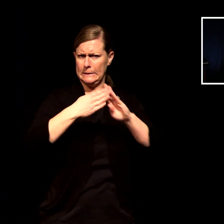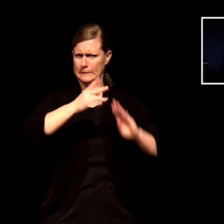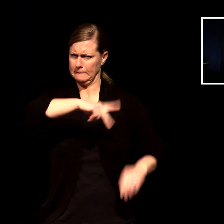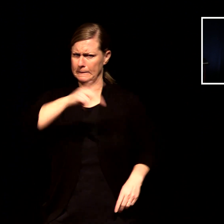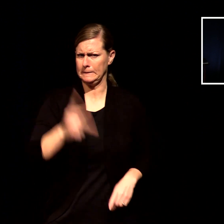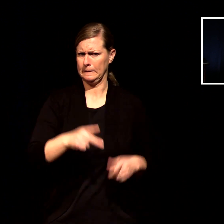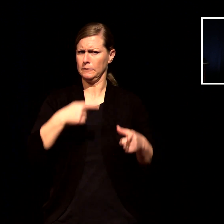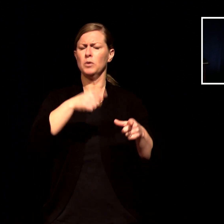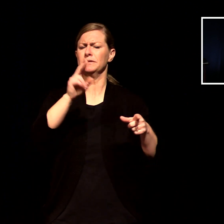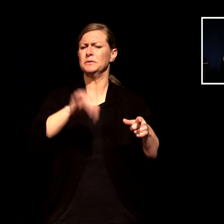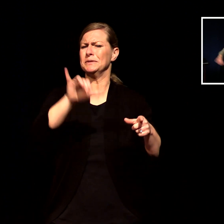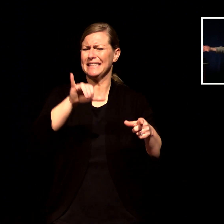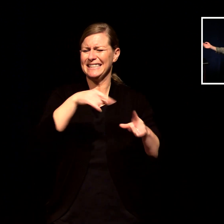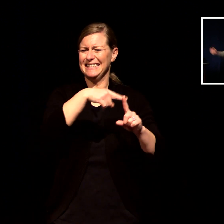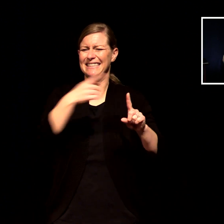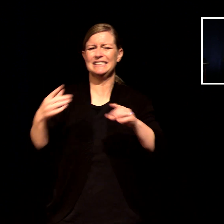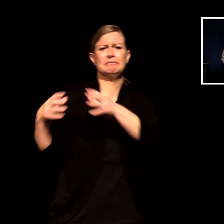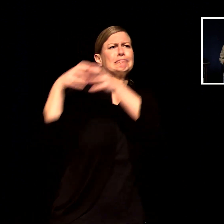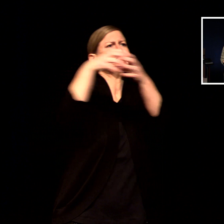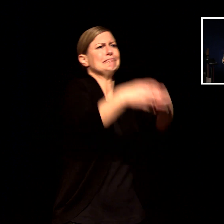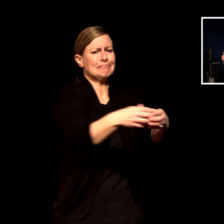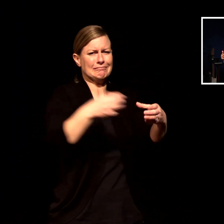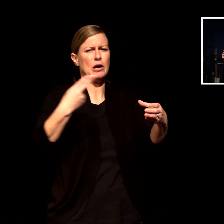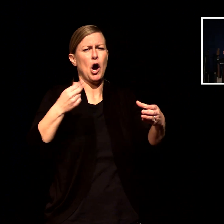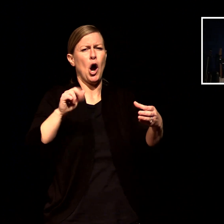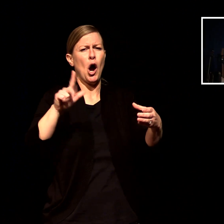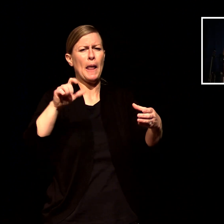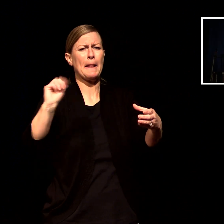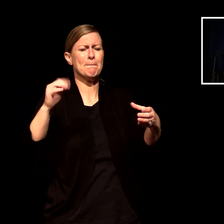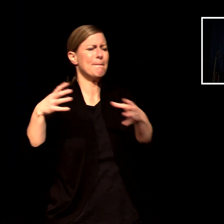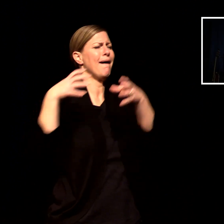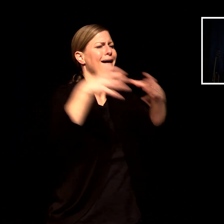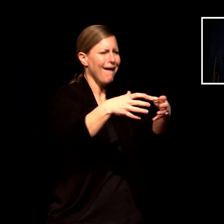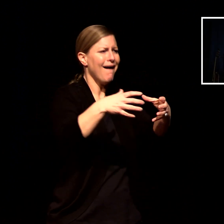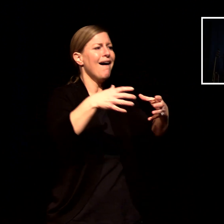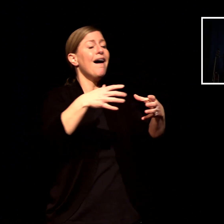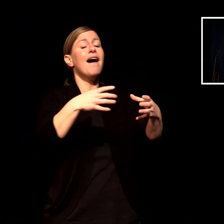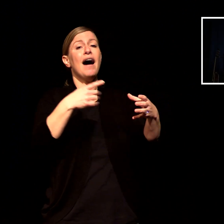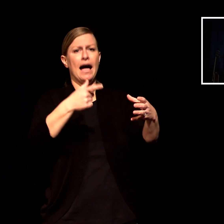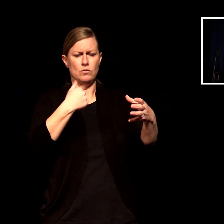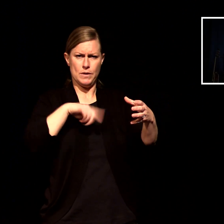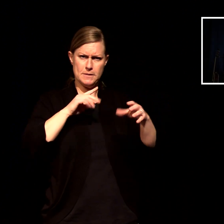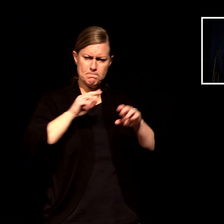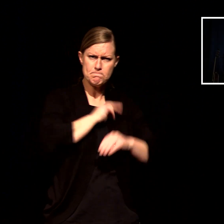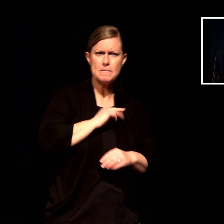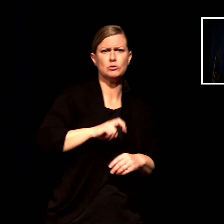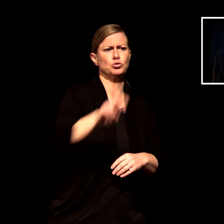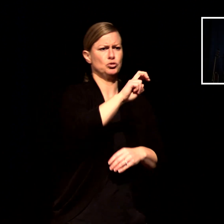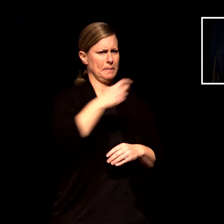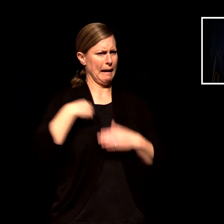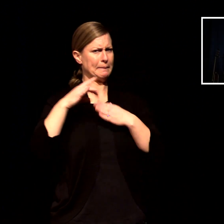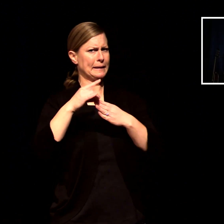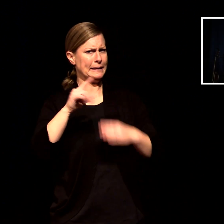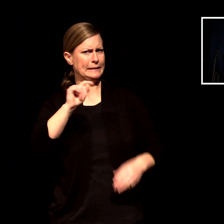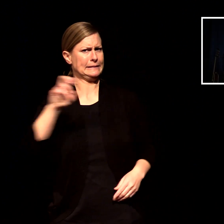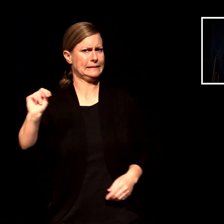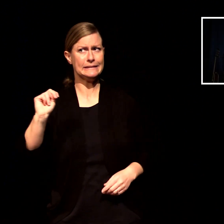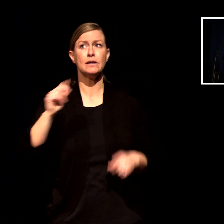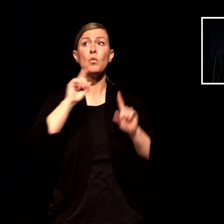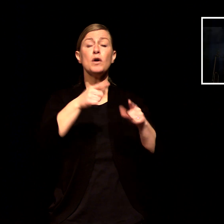so we loaded up we went to new york city one night we went to this busy street corner to do an outreach night we put a cord through